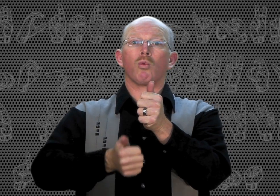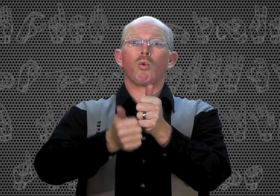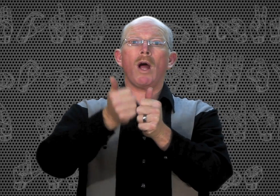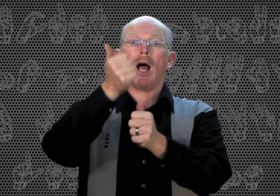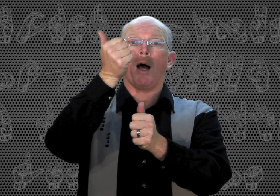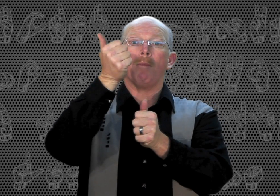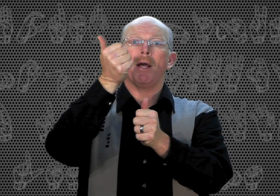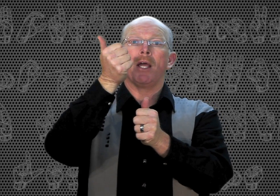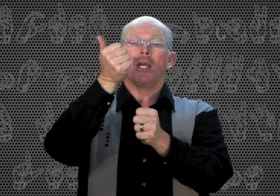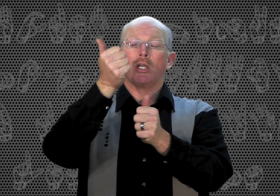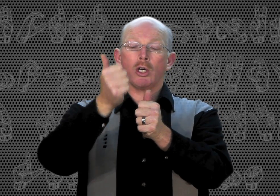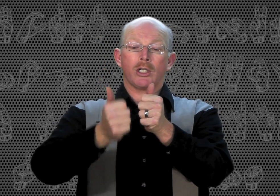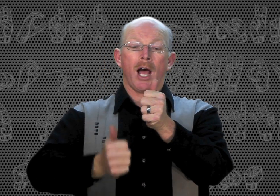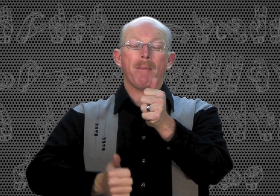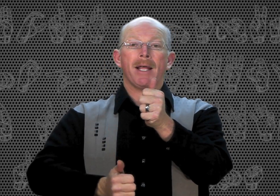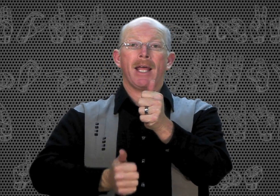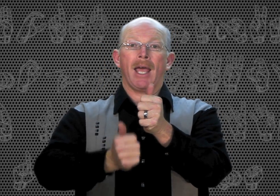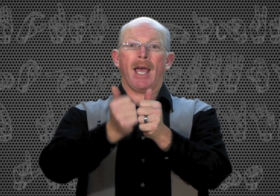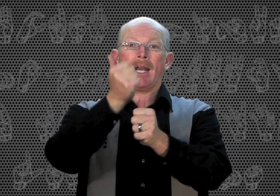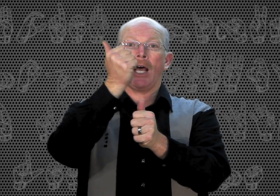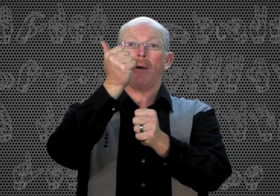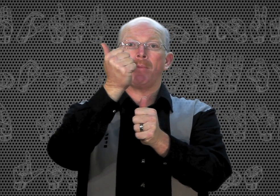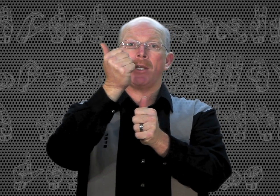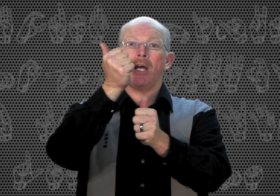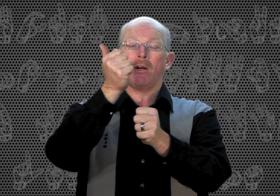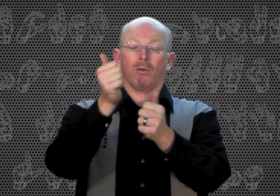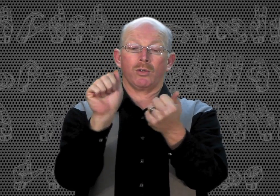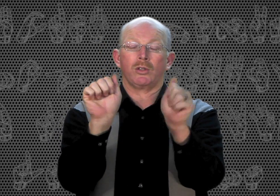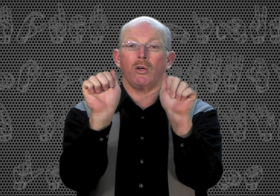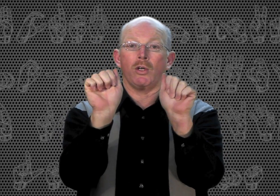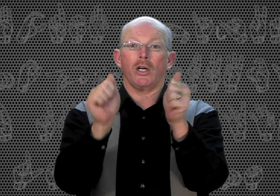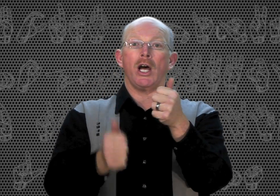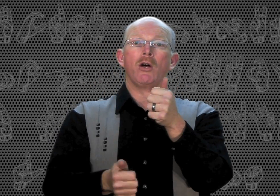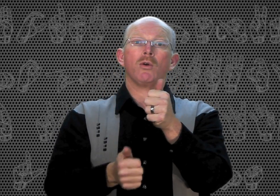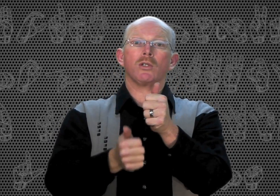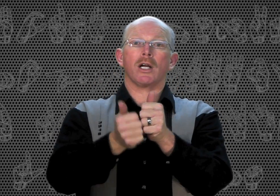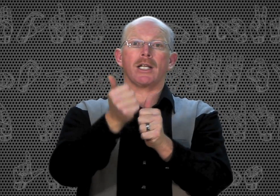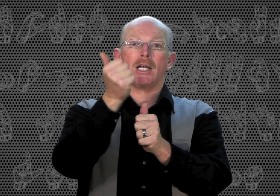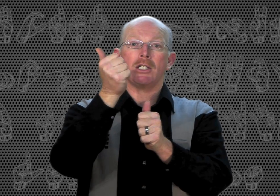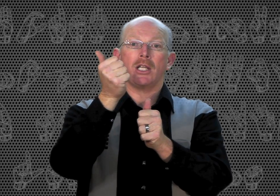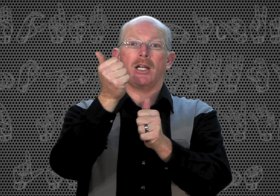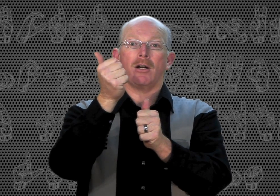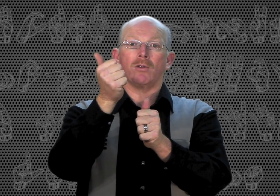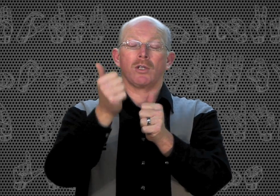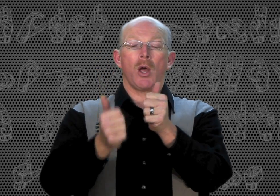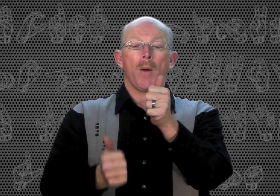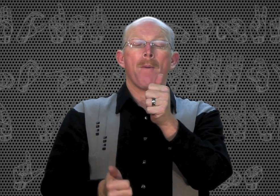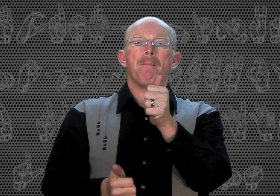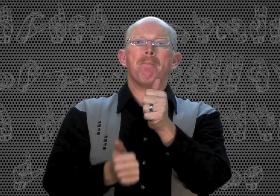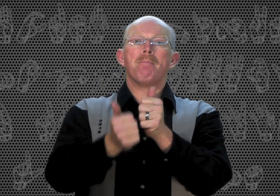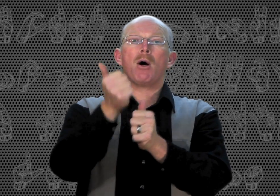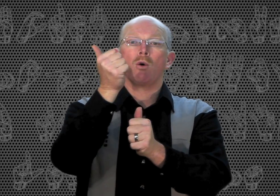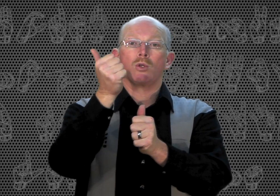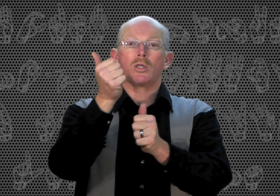rub your dominant hand up the knuckles. So your knuckles are going to touch the knuckles. Most,